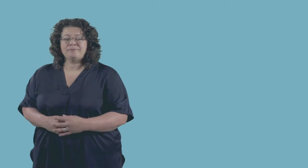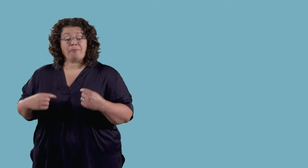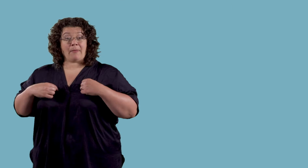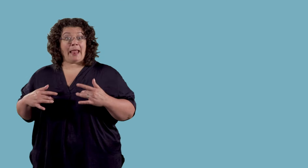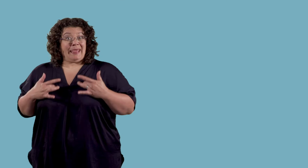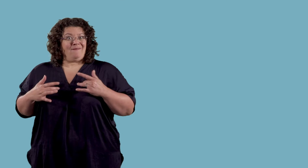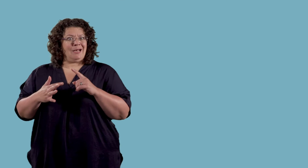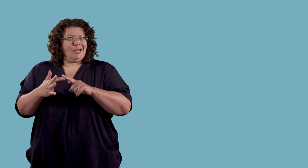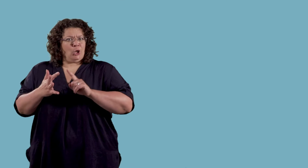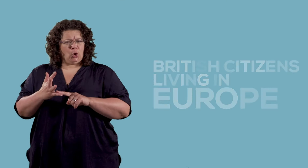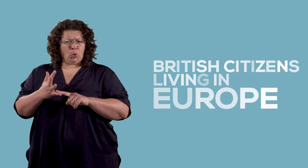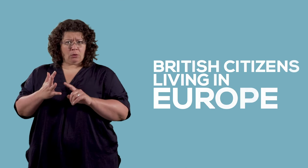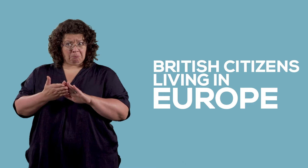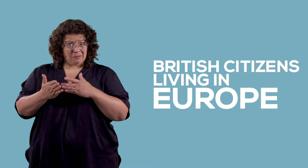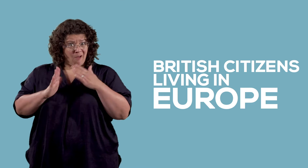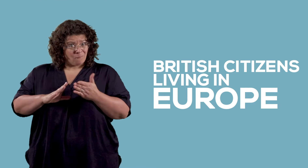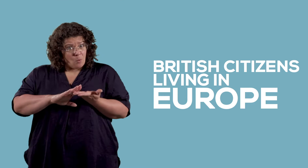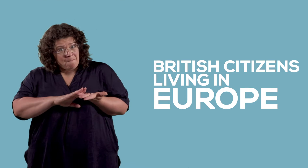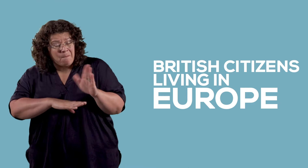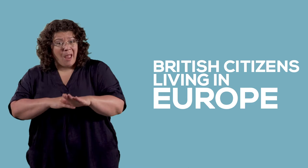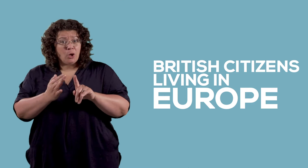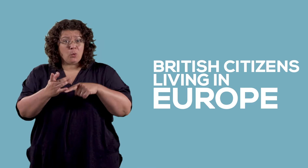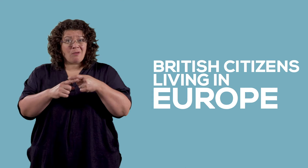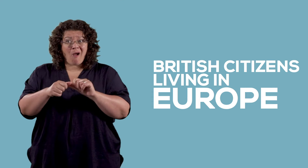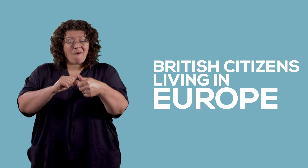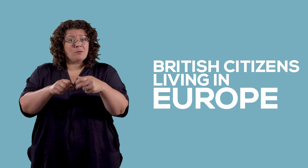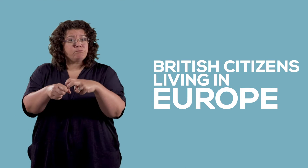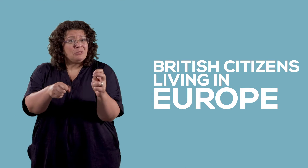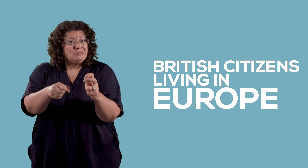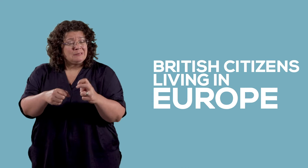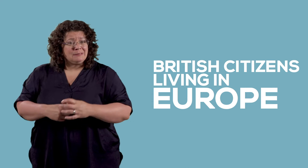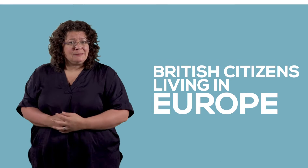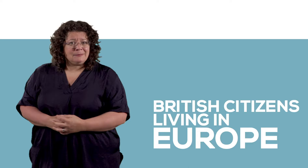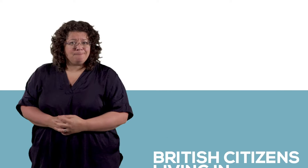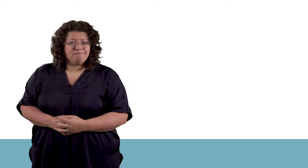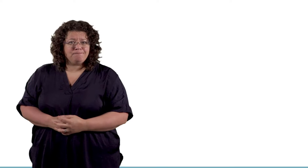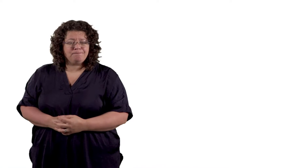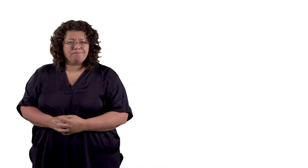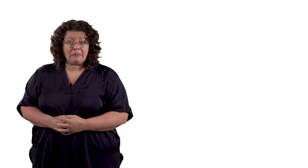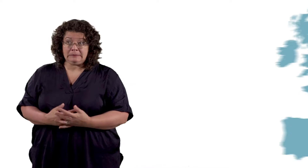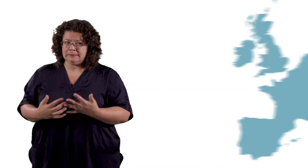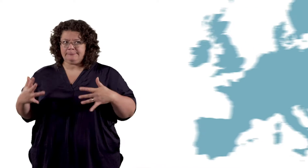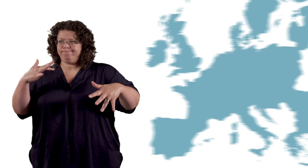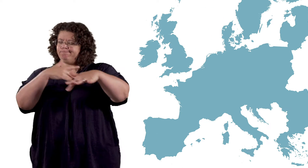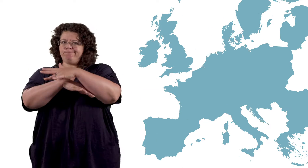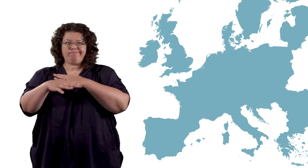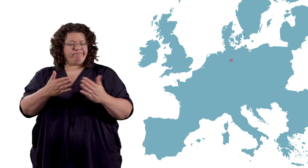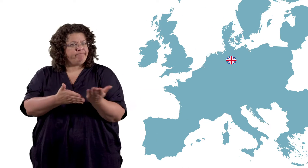I live in the EU. Will I have to return to the UK after Brexit? There is a high level of uncertainty